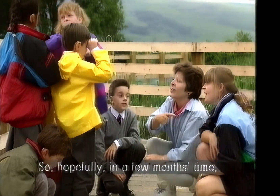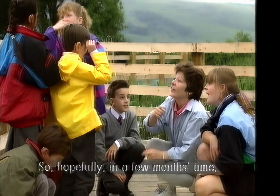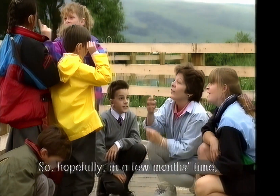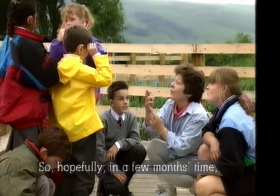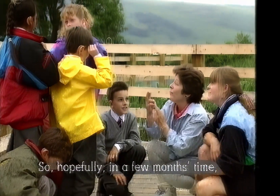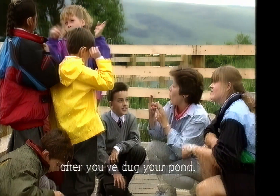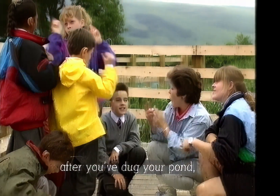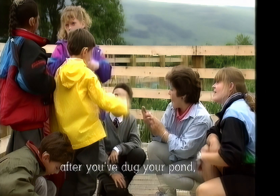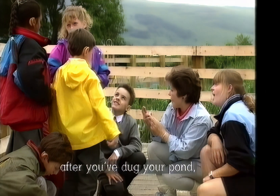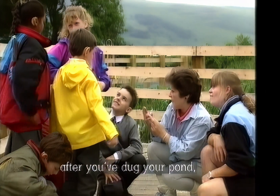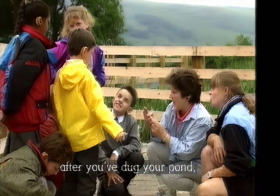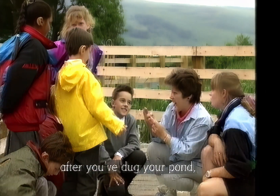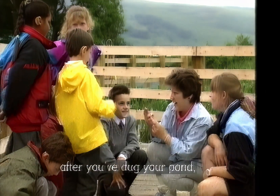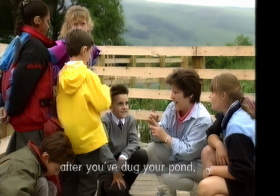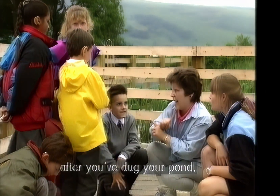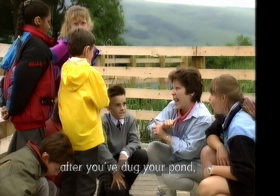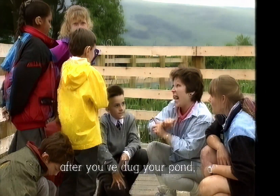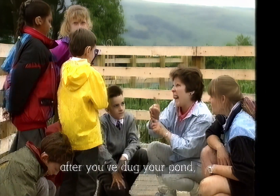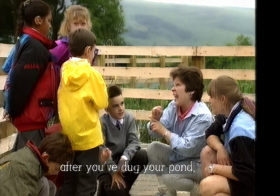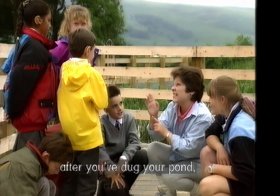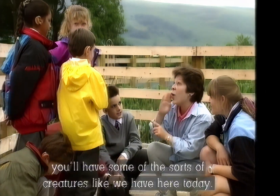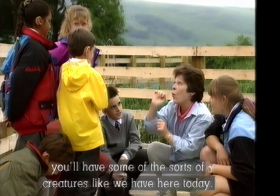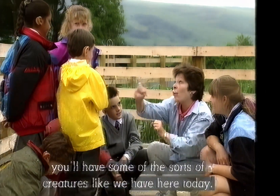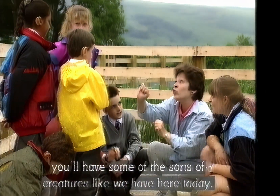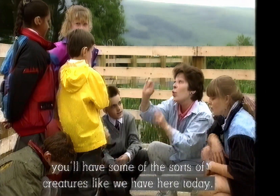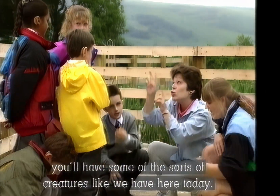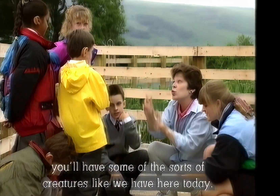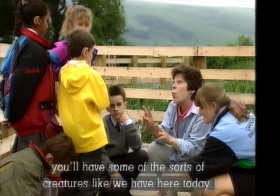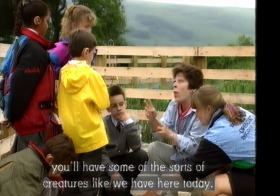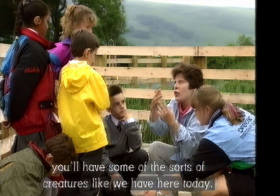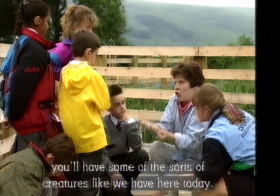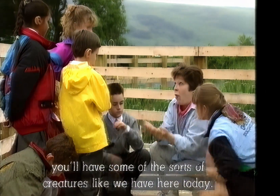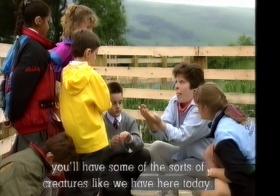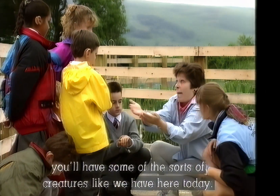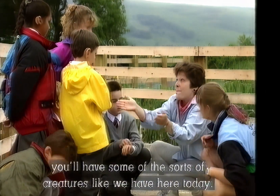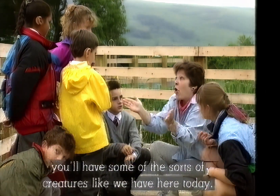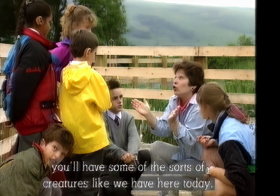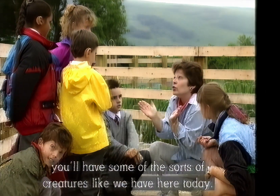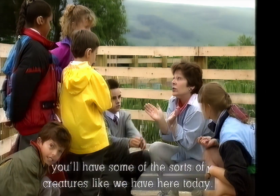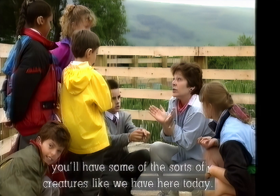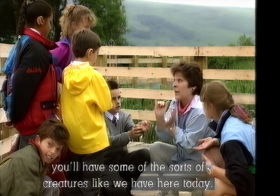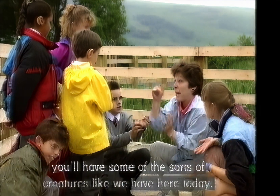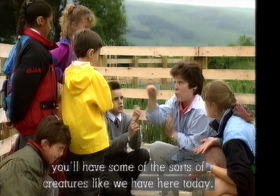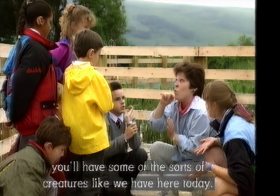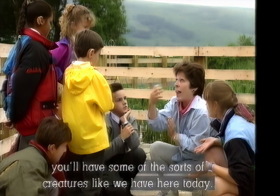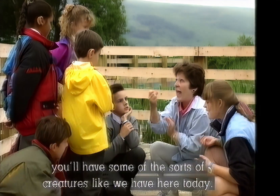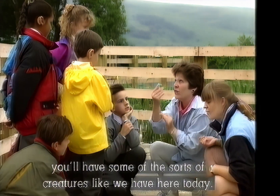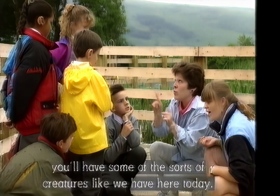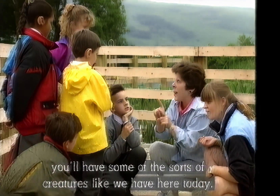time, after you've dug your pond, you'll have some of these sorts of creatures like we have here